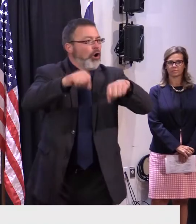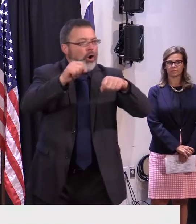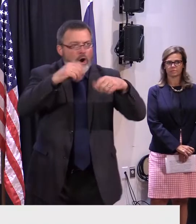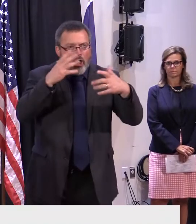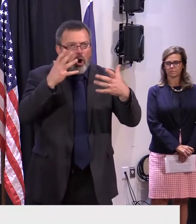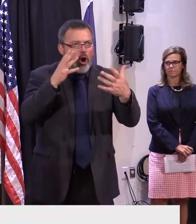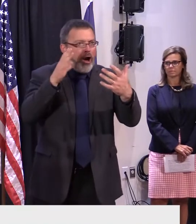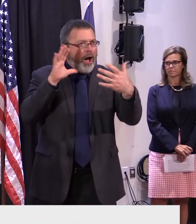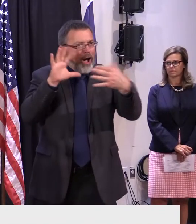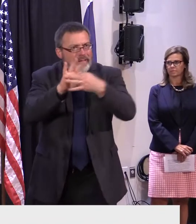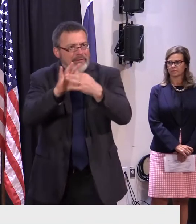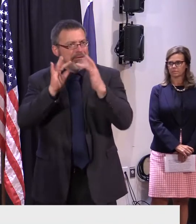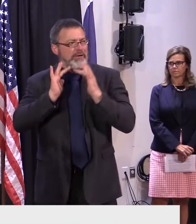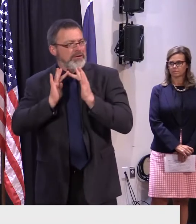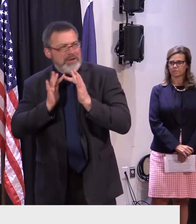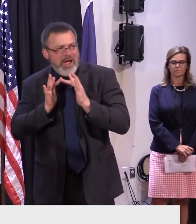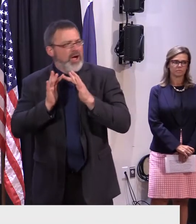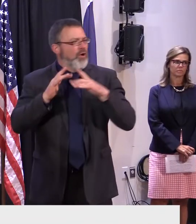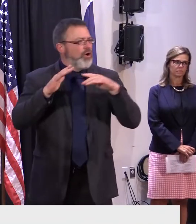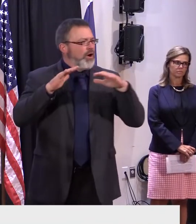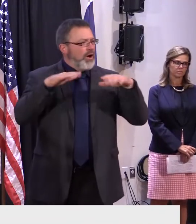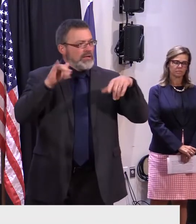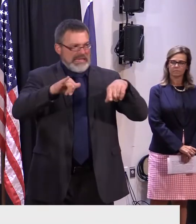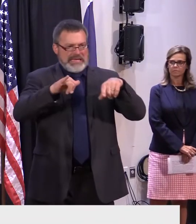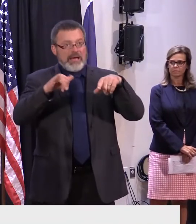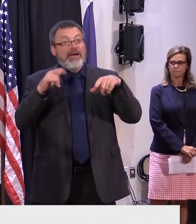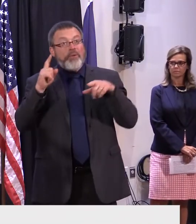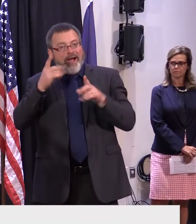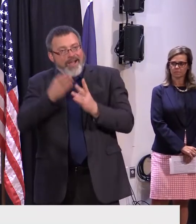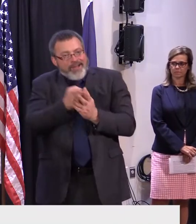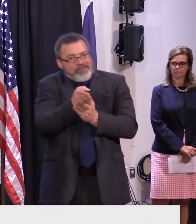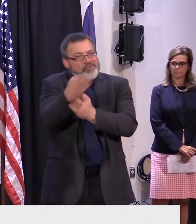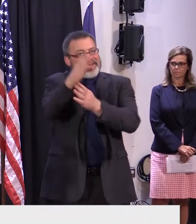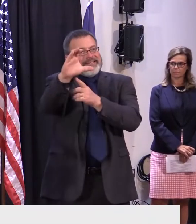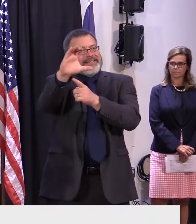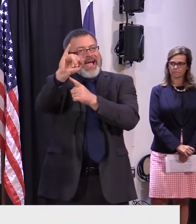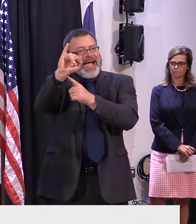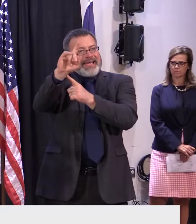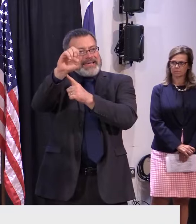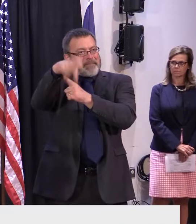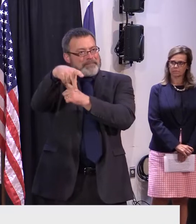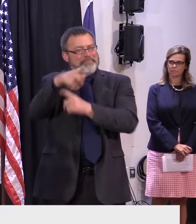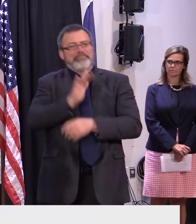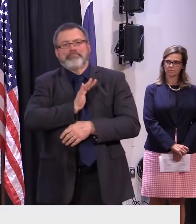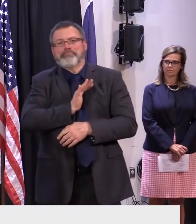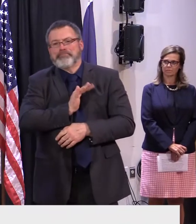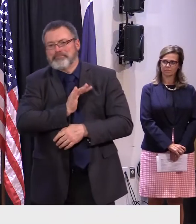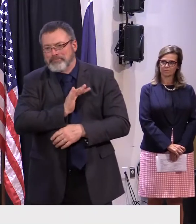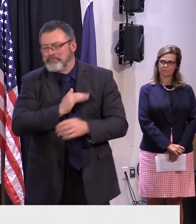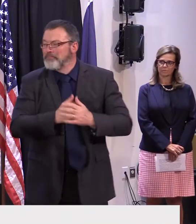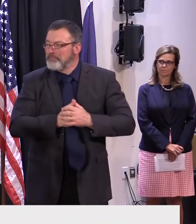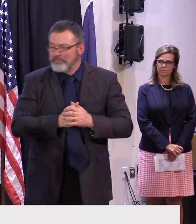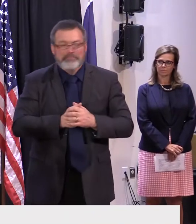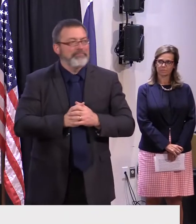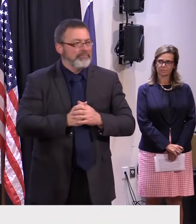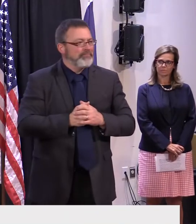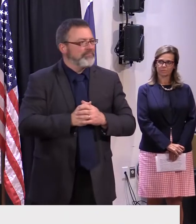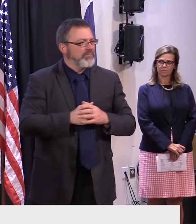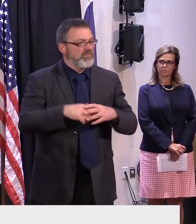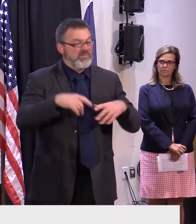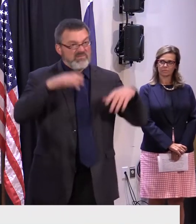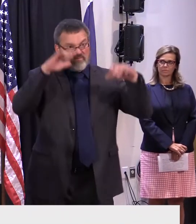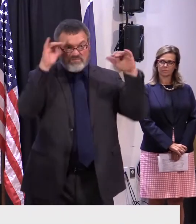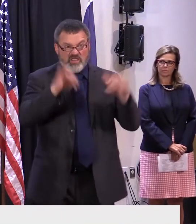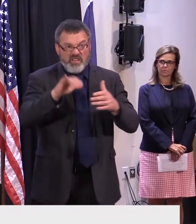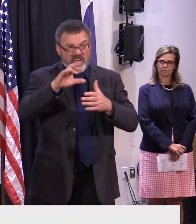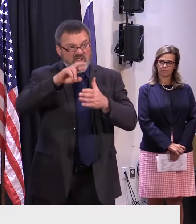within Quebec particularly, they will set it up. So it's been a very, very good result. And that came about as a